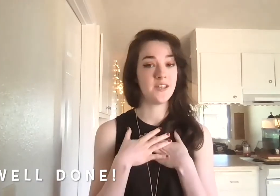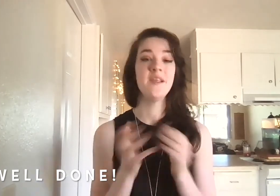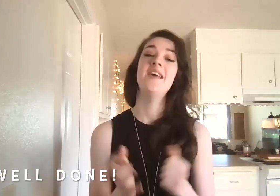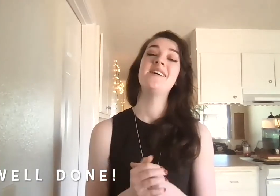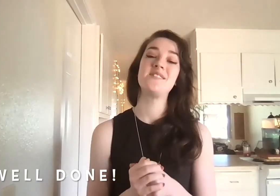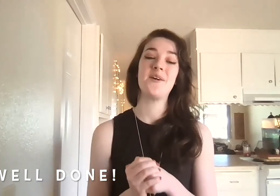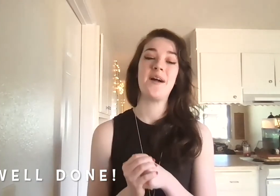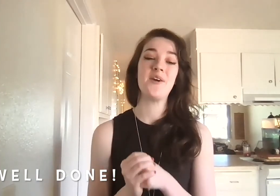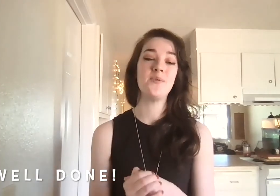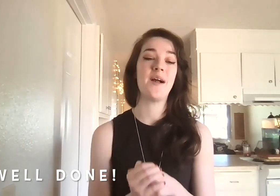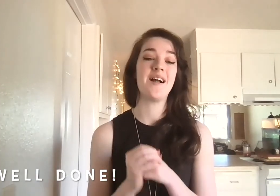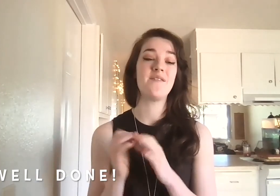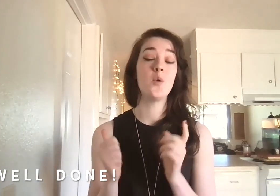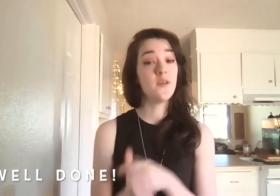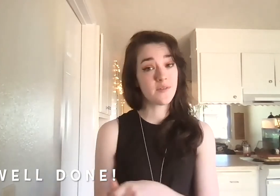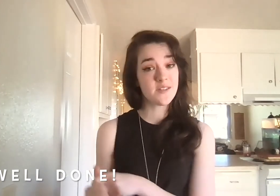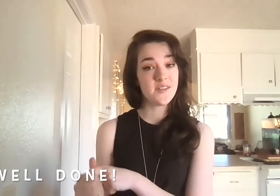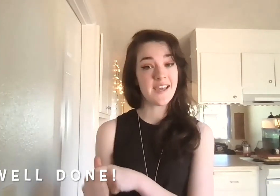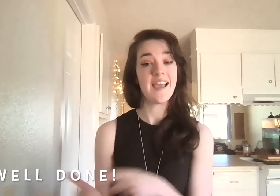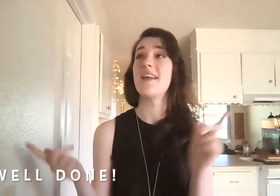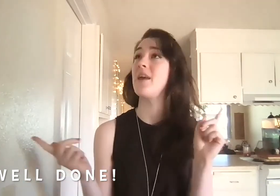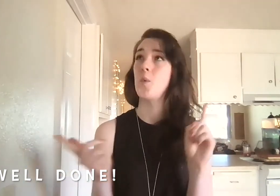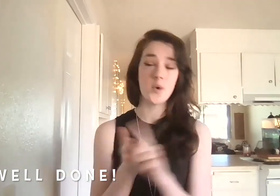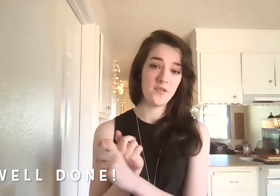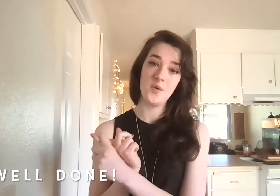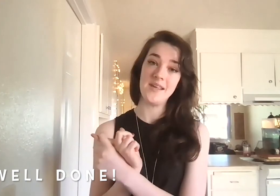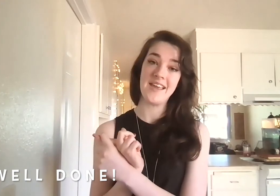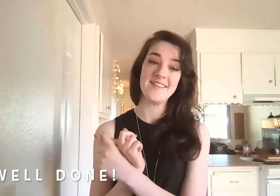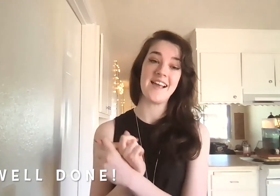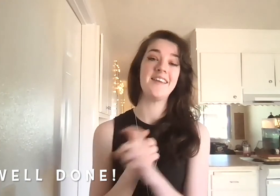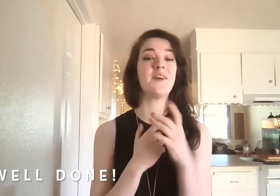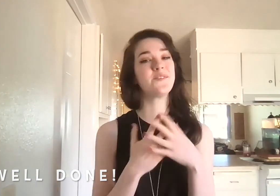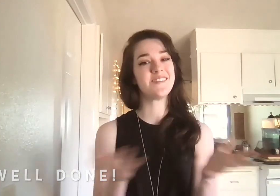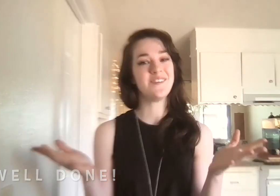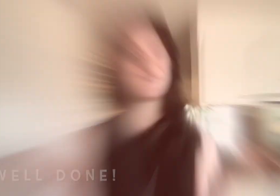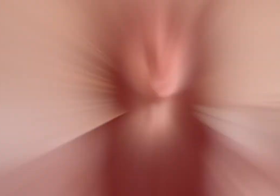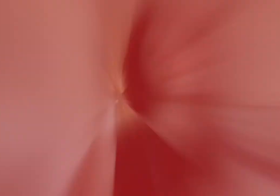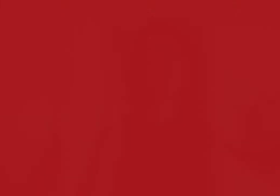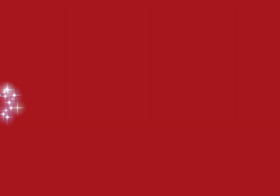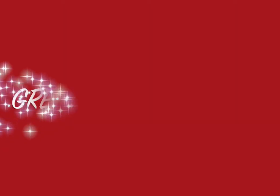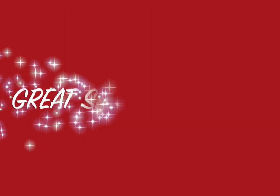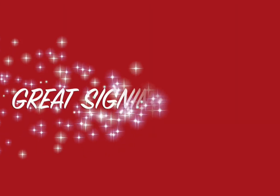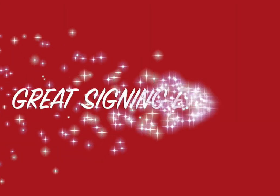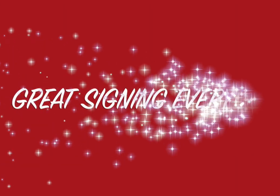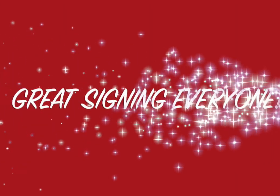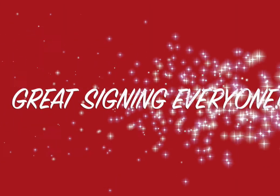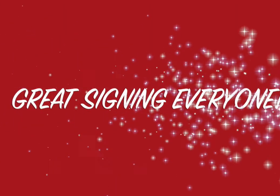So I hope you have a wonderful rest of your day and a wonderful weekend. And I will see you soon. See ya.